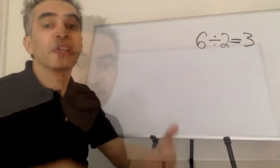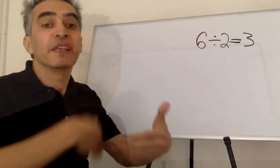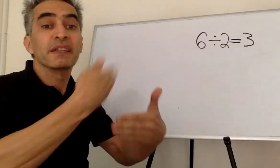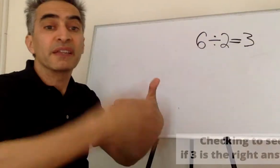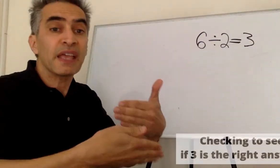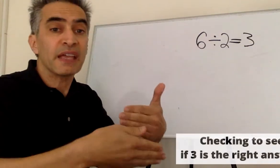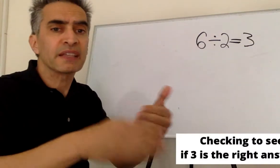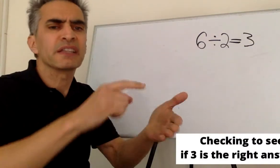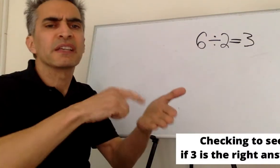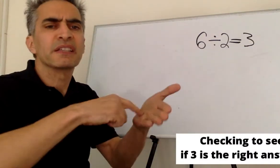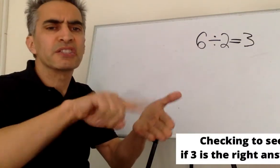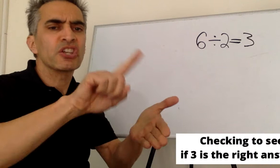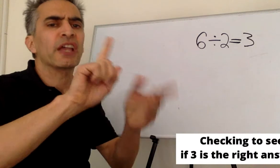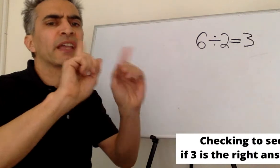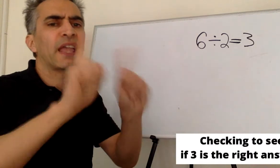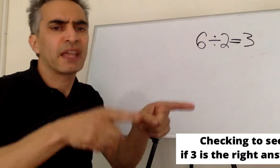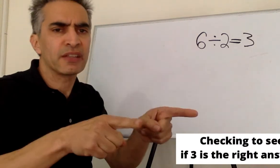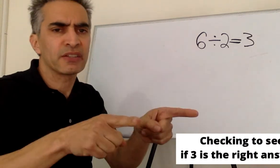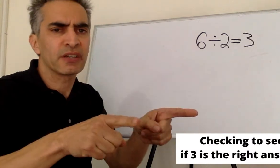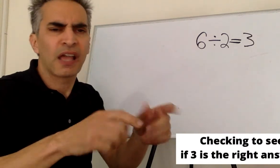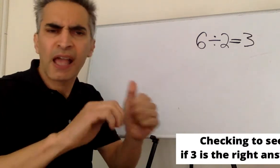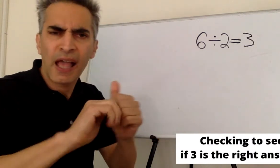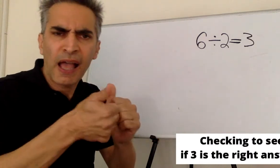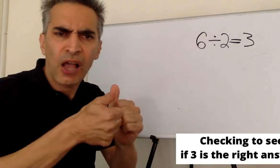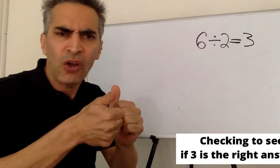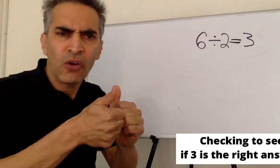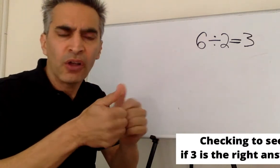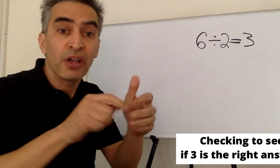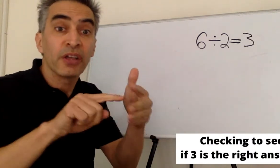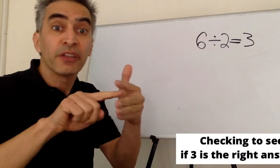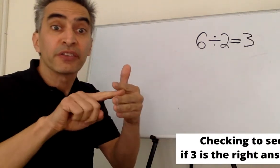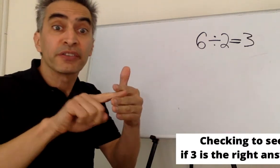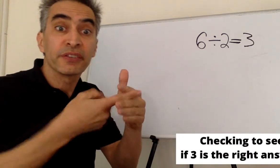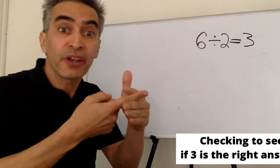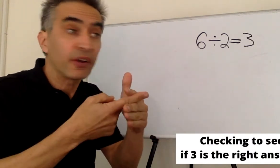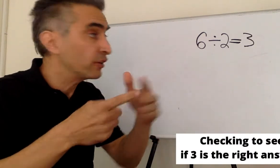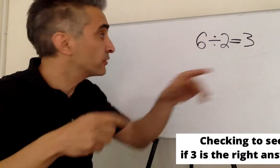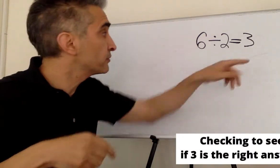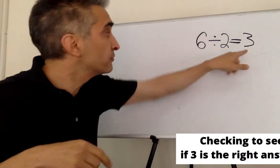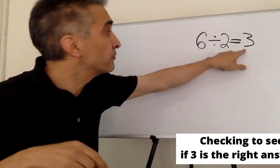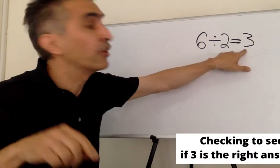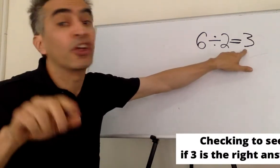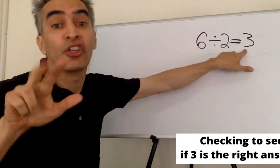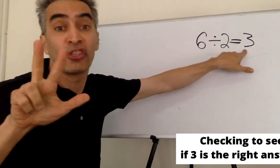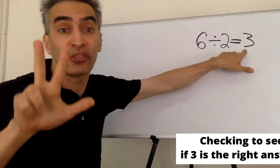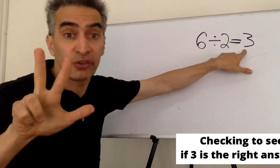Next, we check the answer. But how? We start with three.